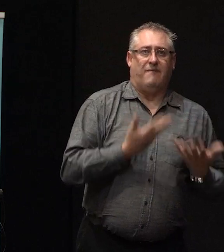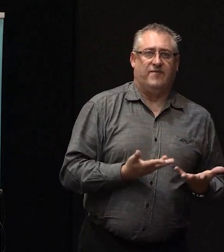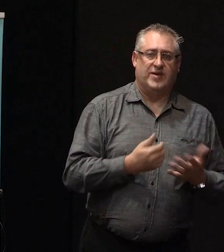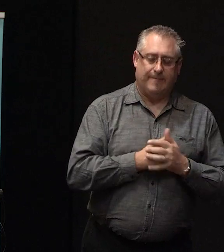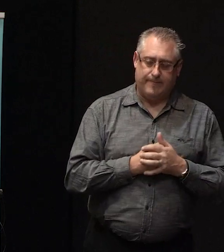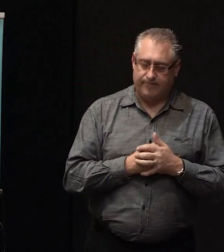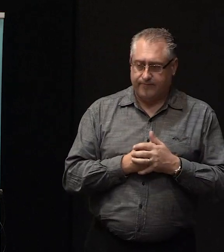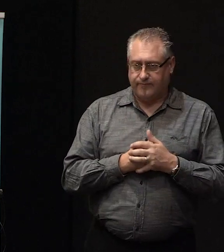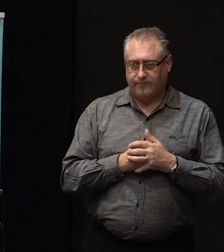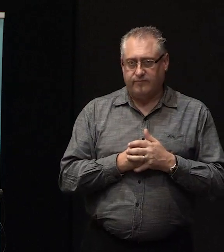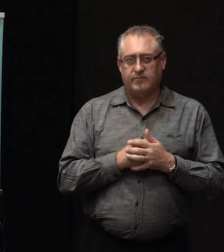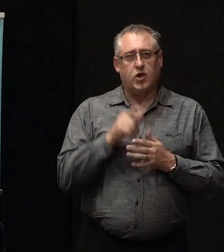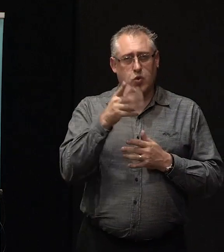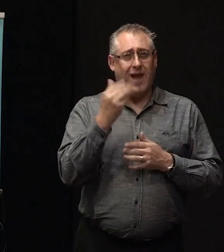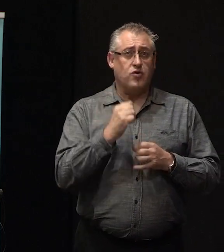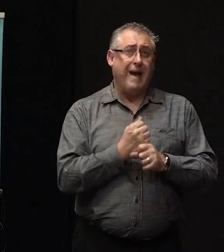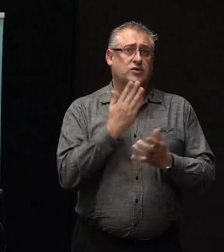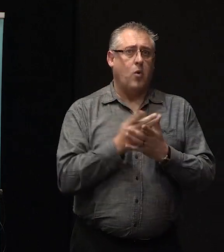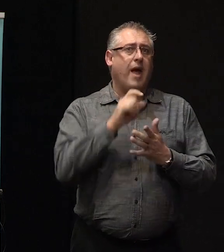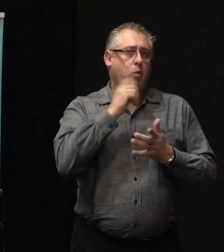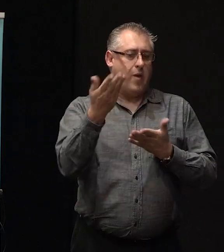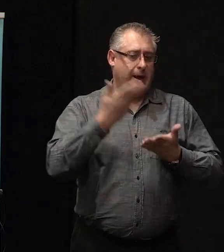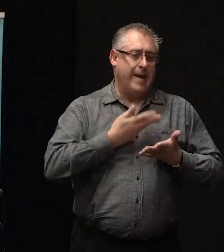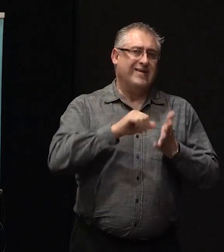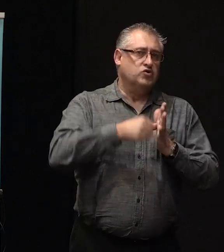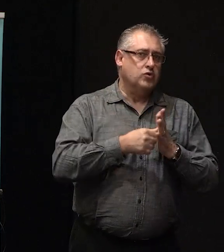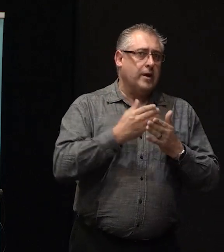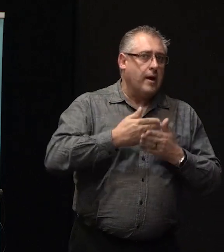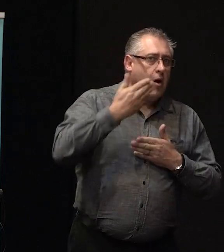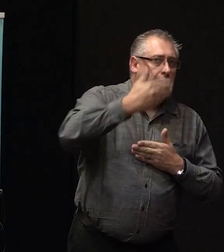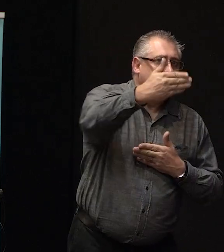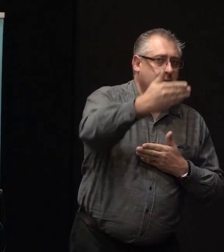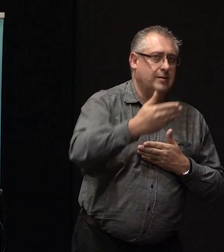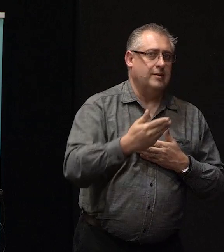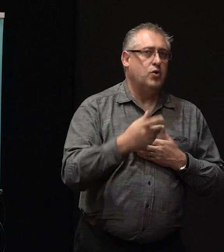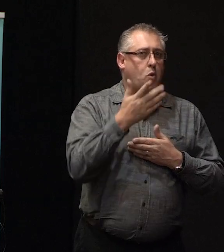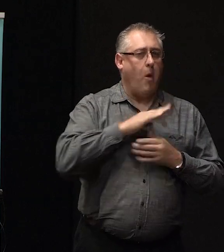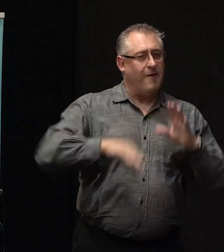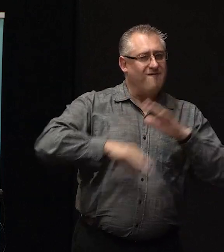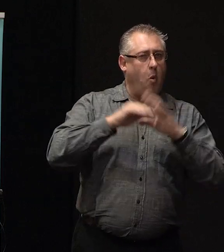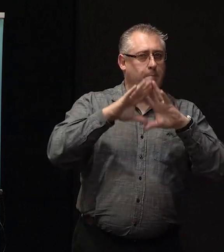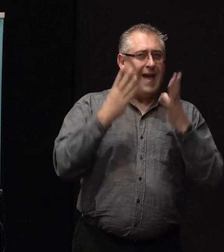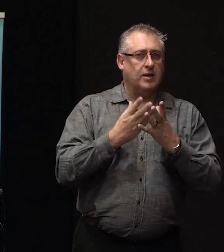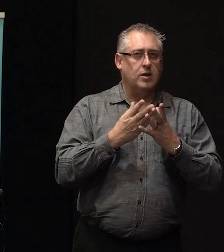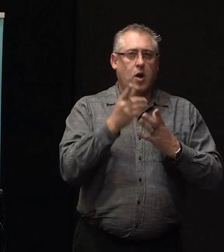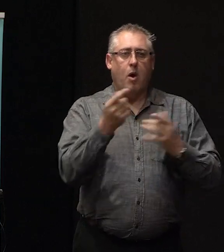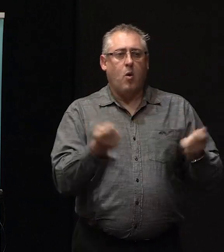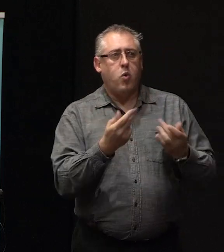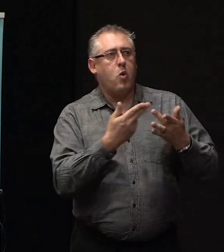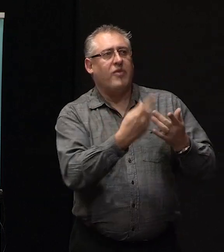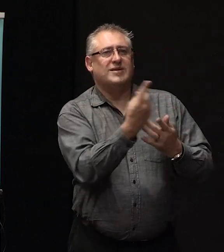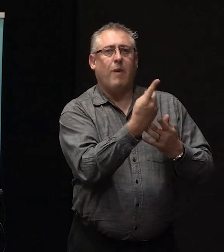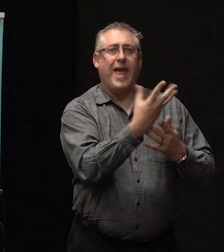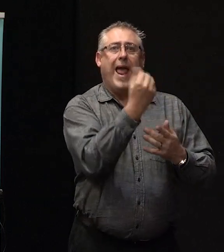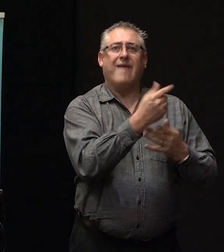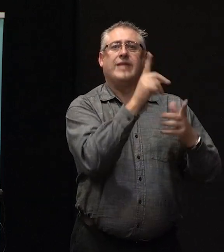But you also need to make sure they'll insure you going forward as well. You want that whole package. So you really want to work with someone who's kind of been there before who can hold your hand through that sort of